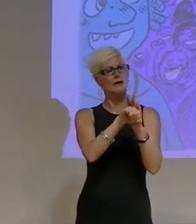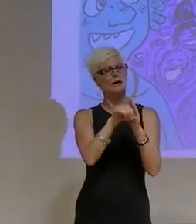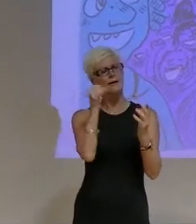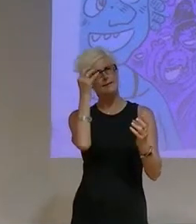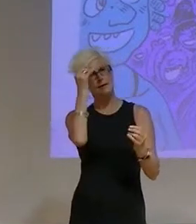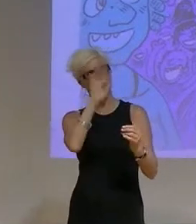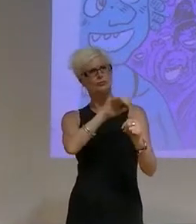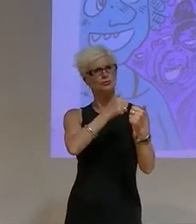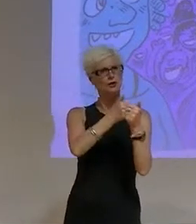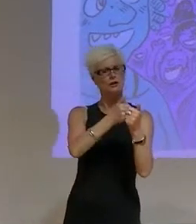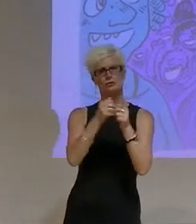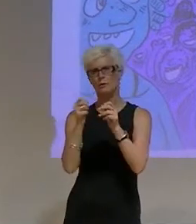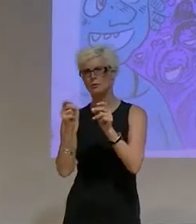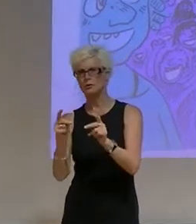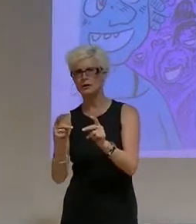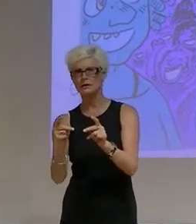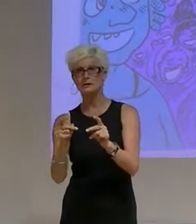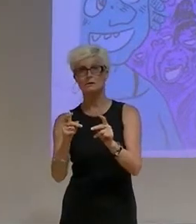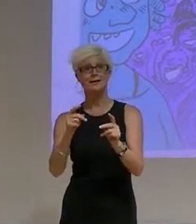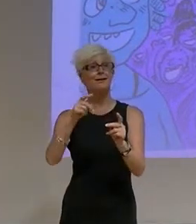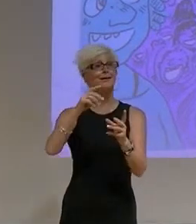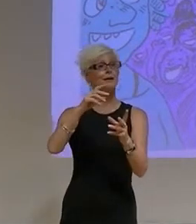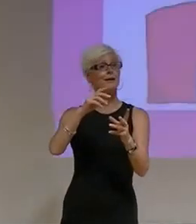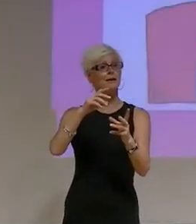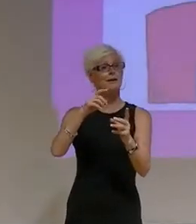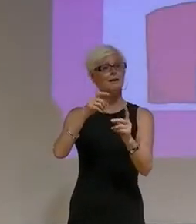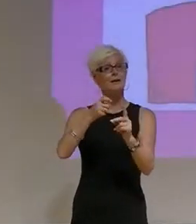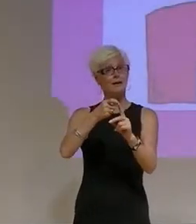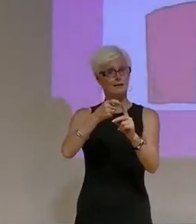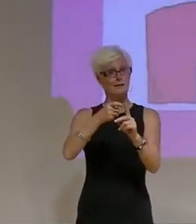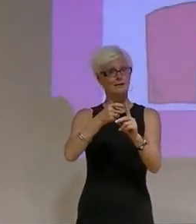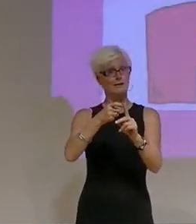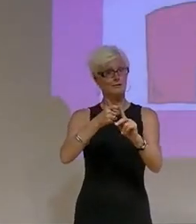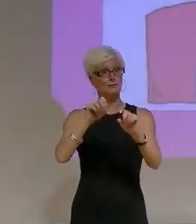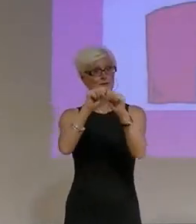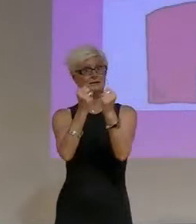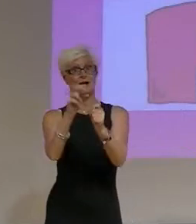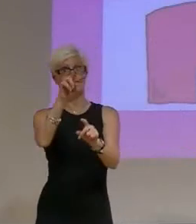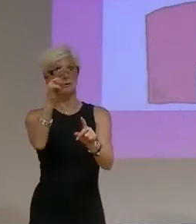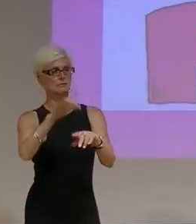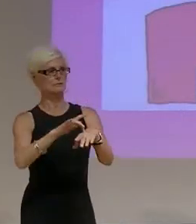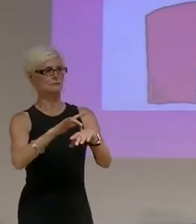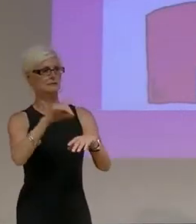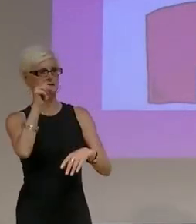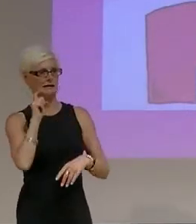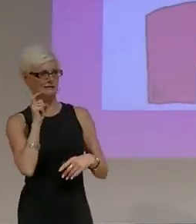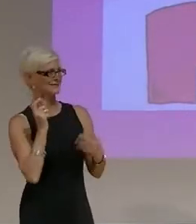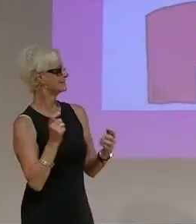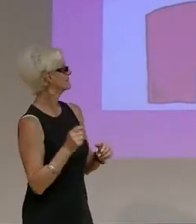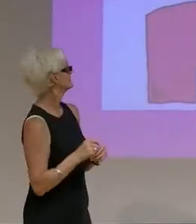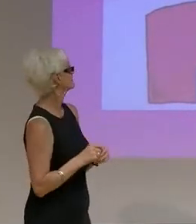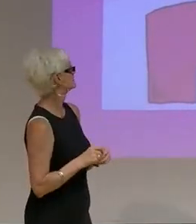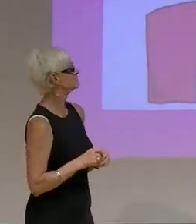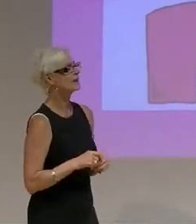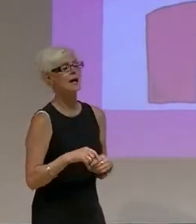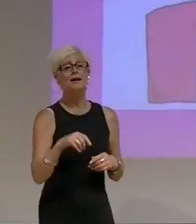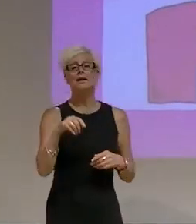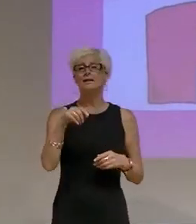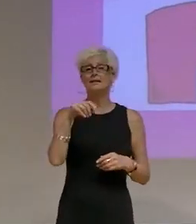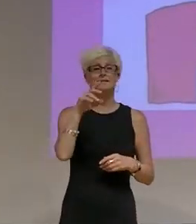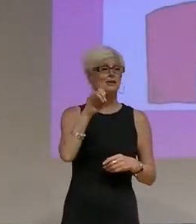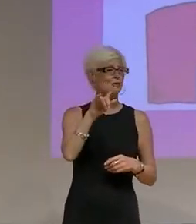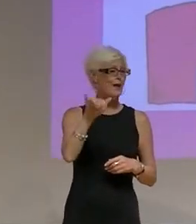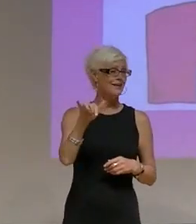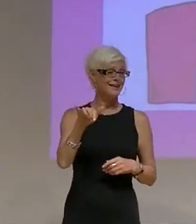they face in the context of a culture invested in sex. As we all know, asexuality is many things to many people,